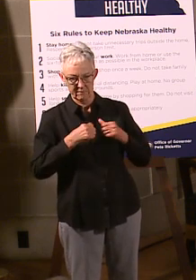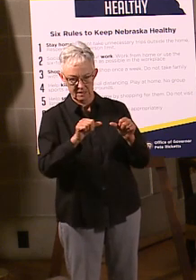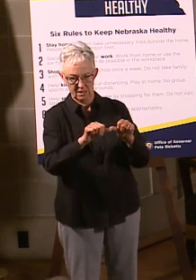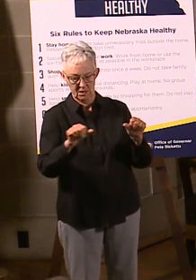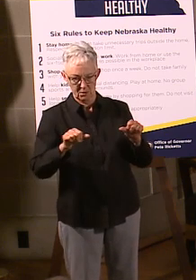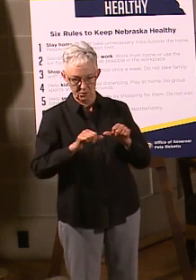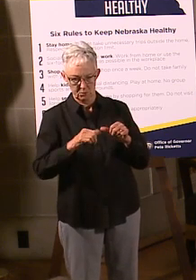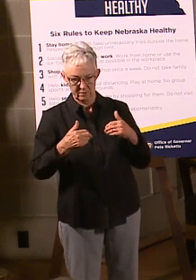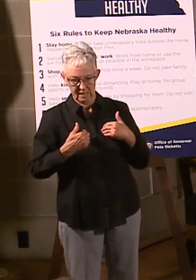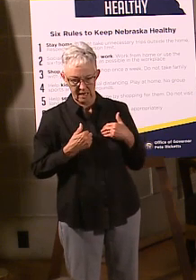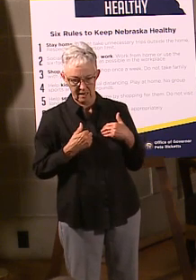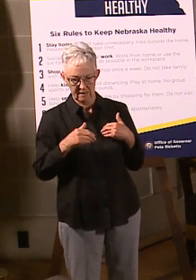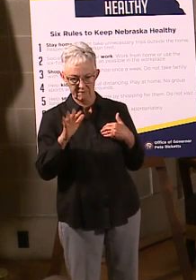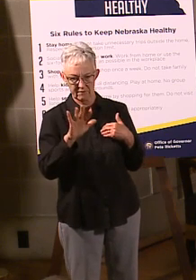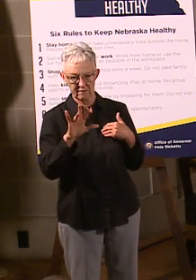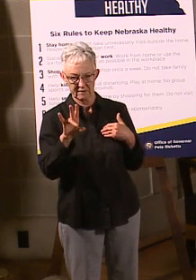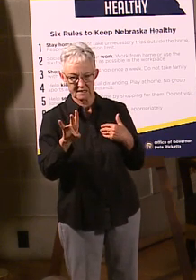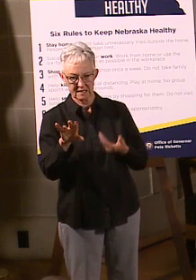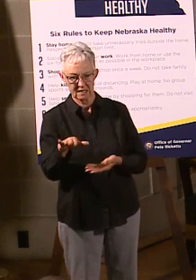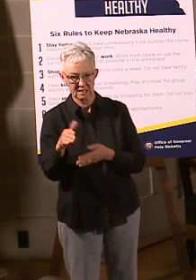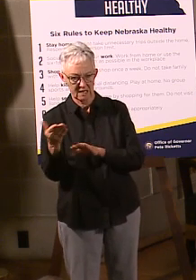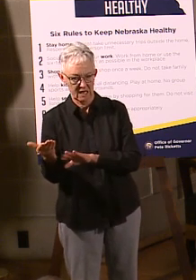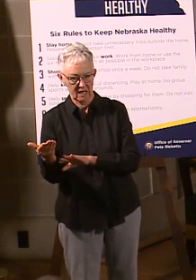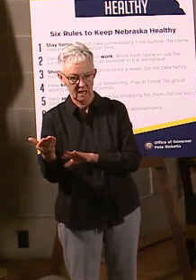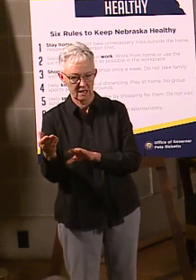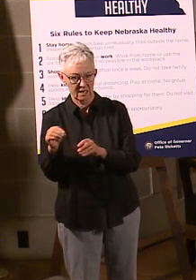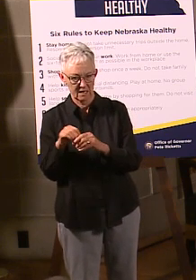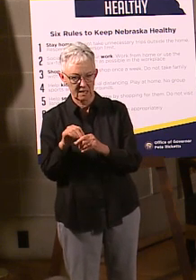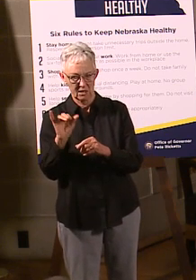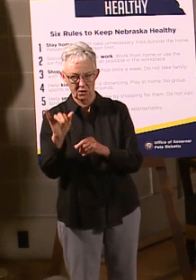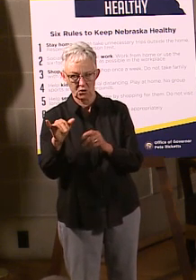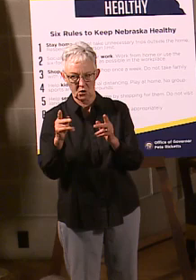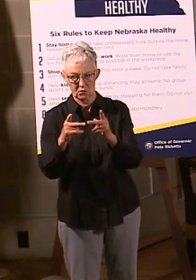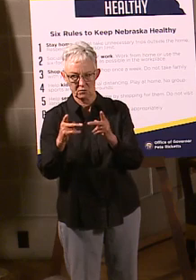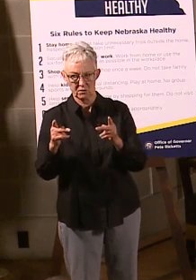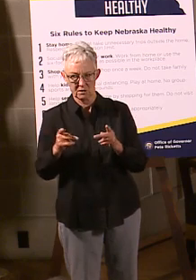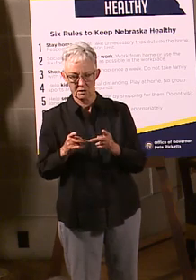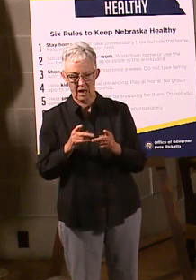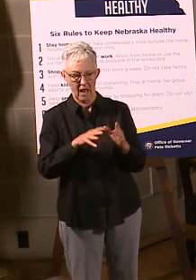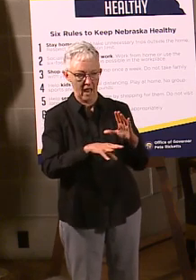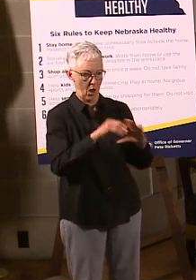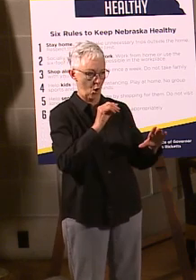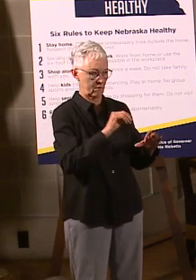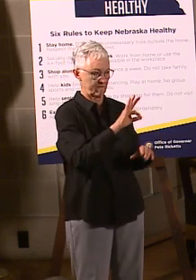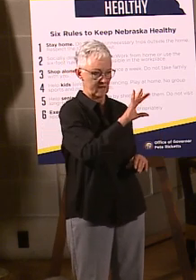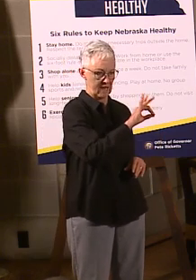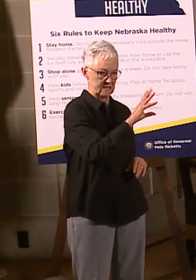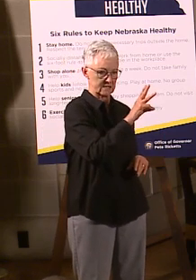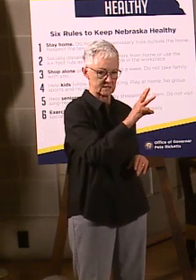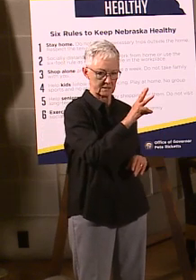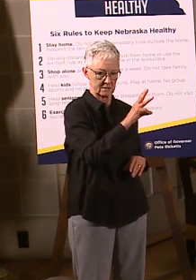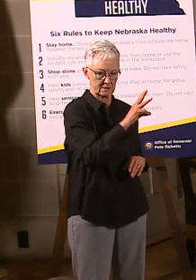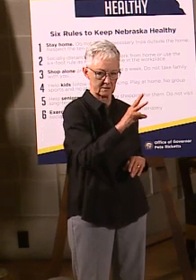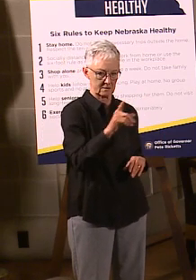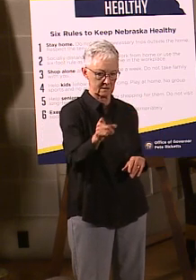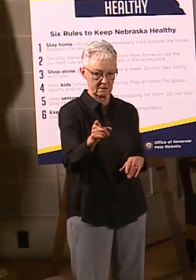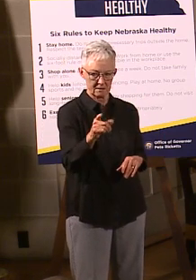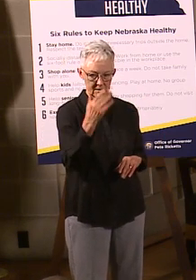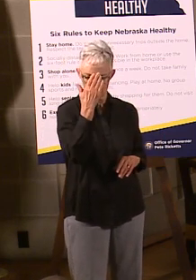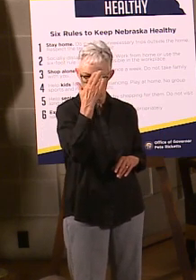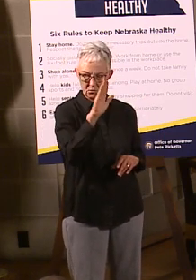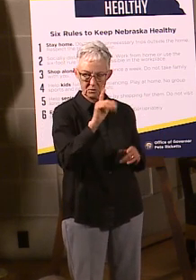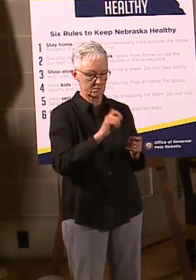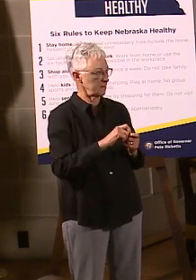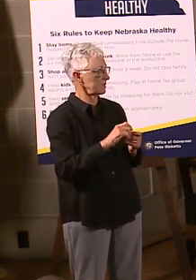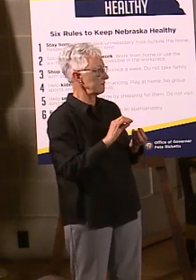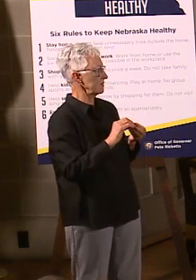57 deaths in those facilities out of the total of it. 86, right? So, it's a lot fewer than